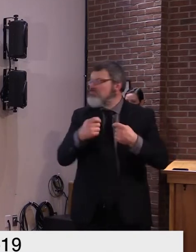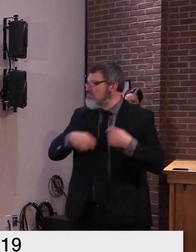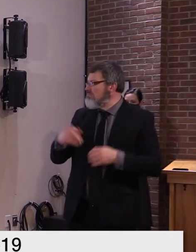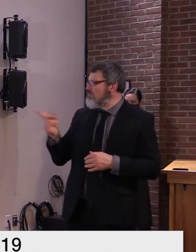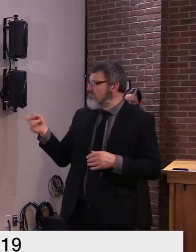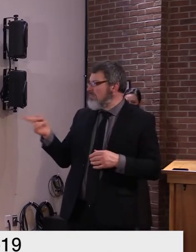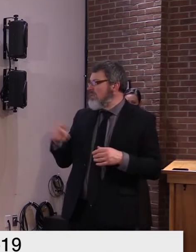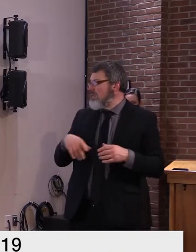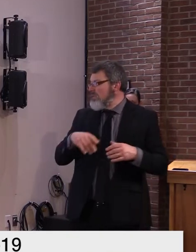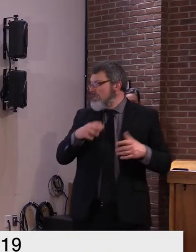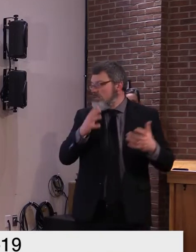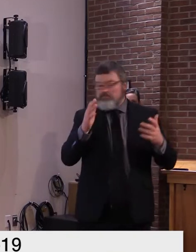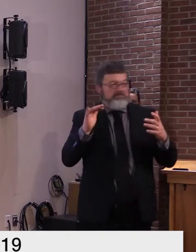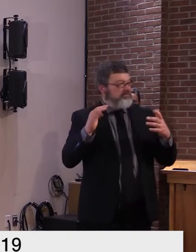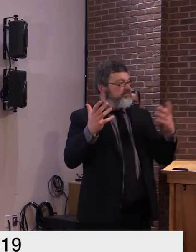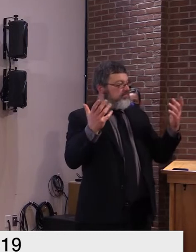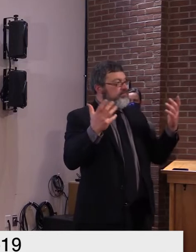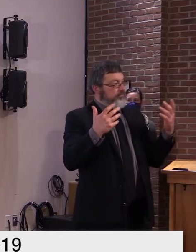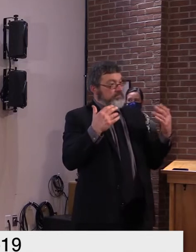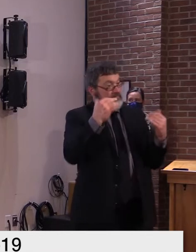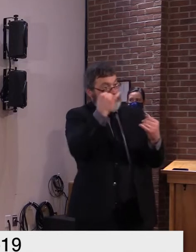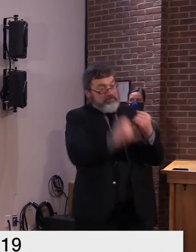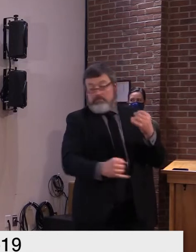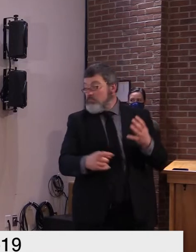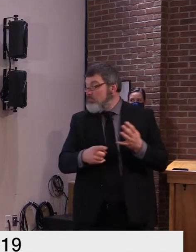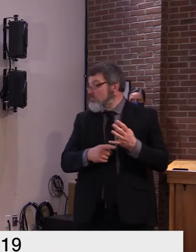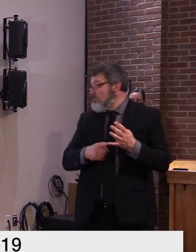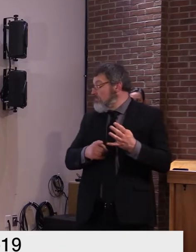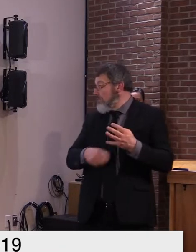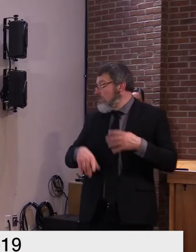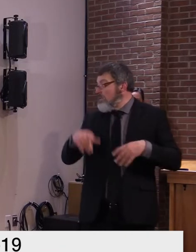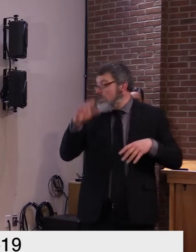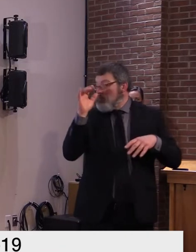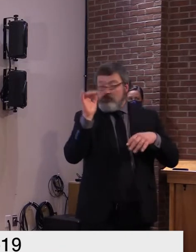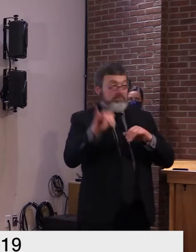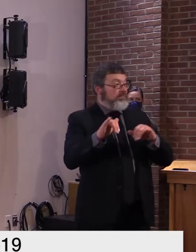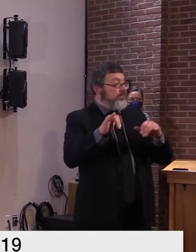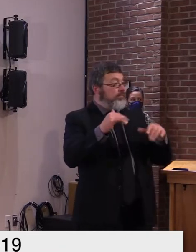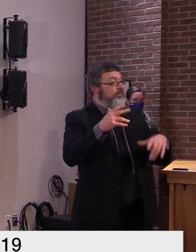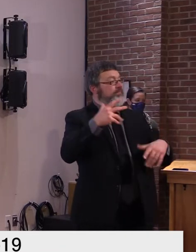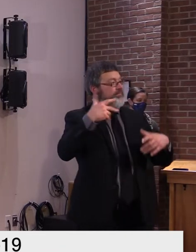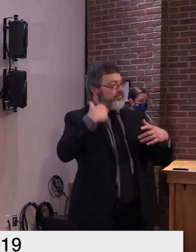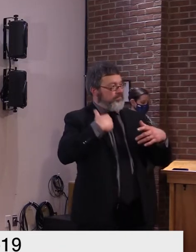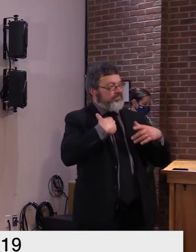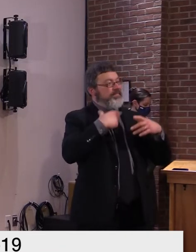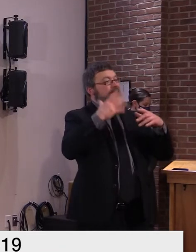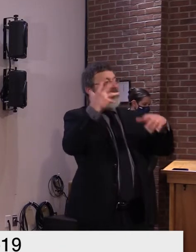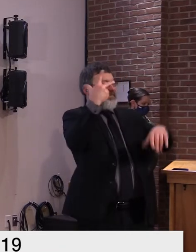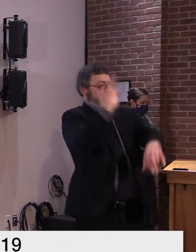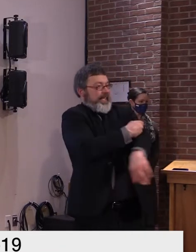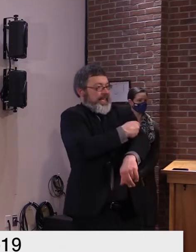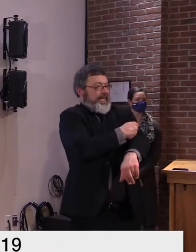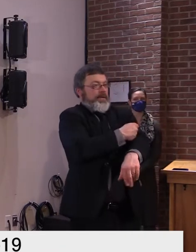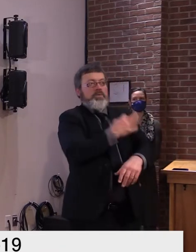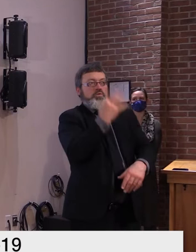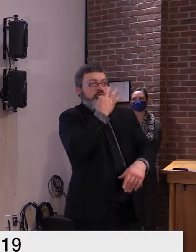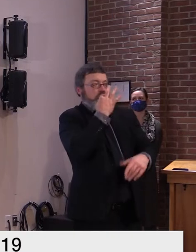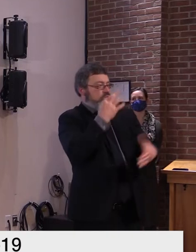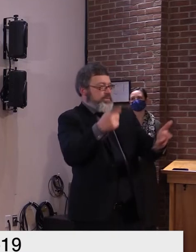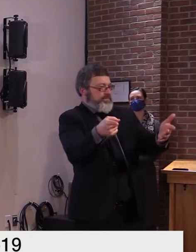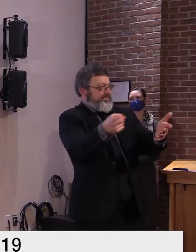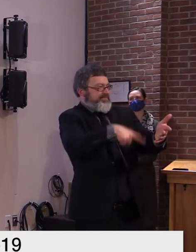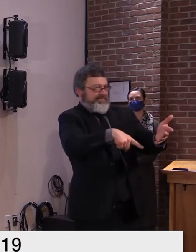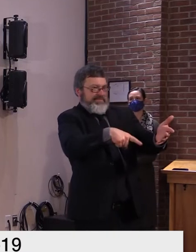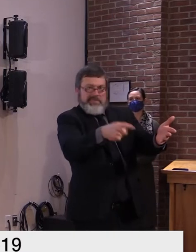availability and high community coverage with effective covet 19 vaccines a journey we are about to launch together